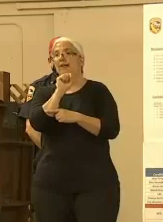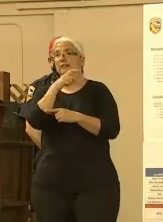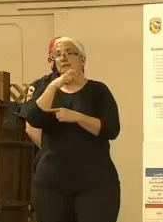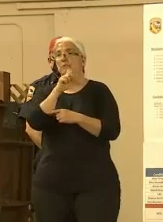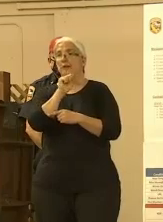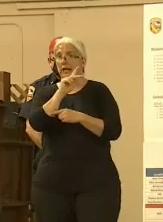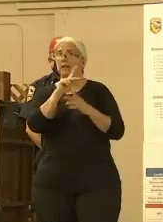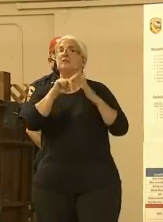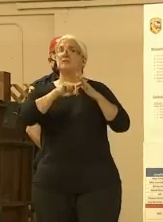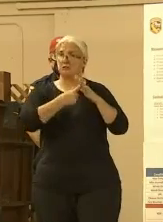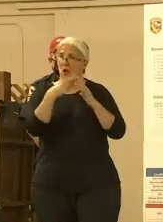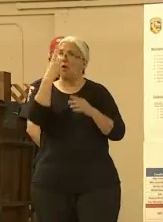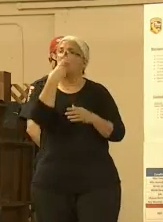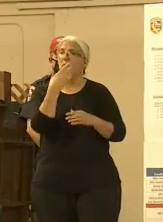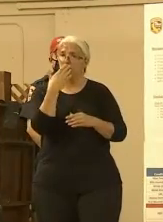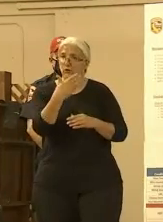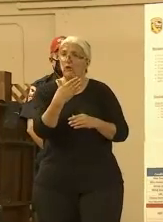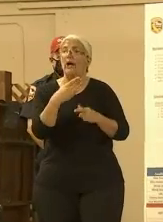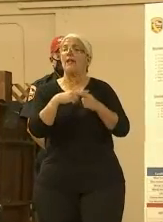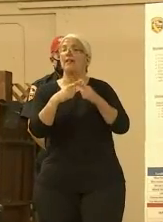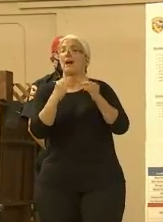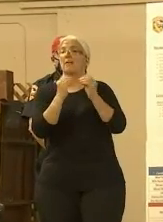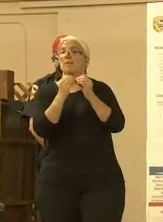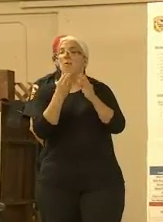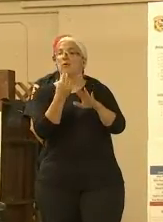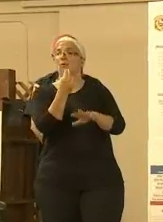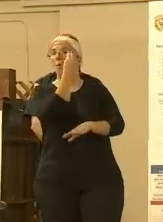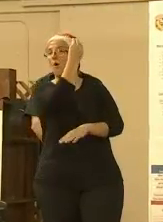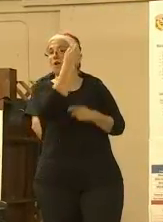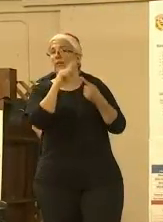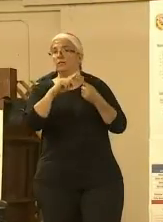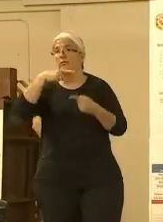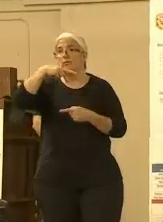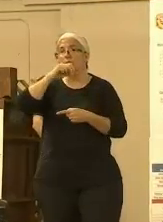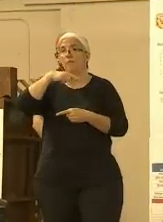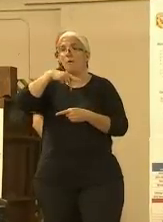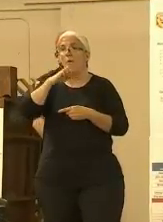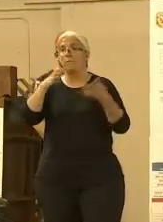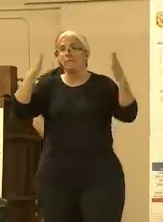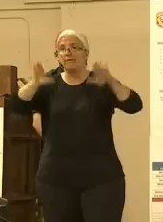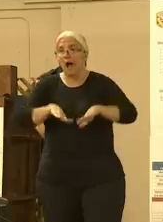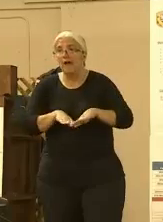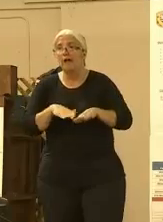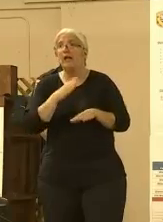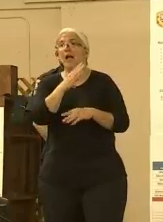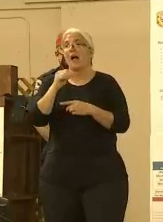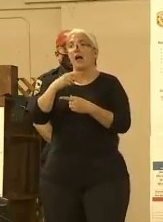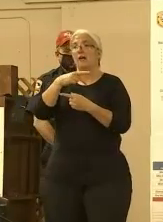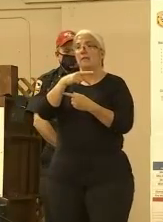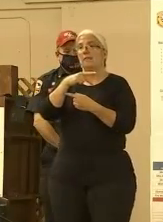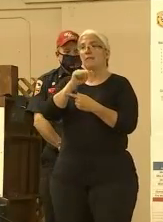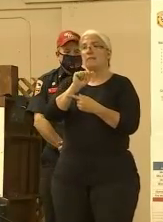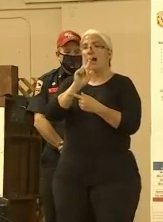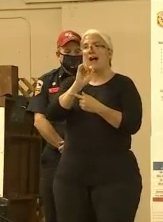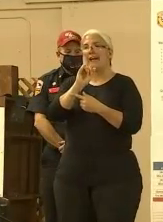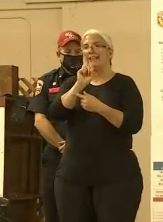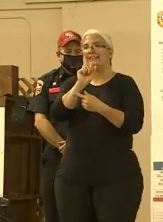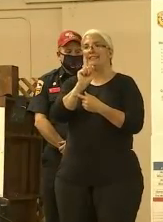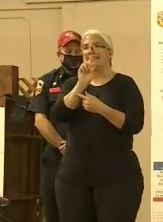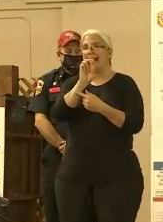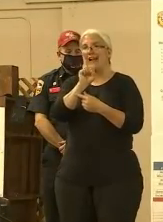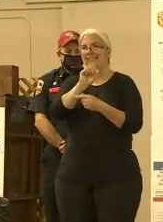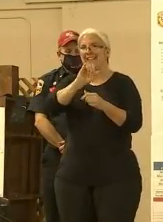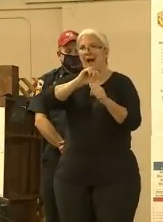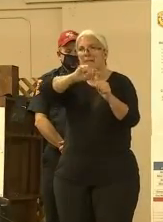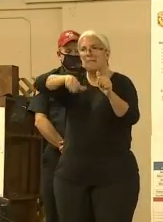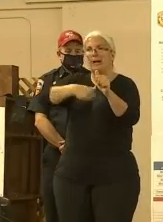Valley, up to the Palisades, which are behind the community of Calistoga. Starting to feel a little better about that containment.